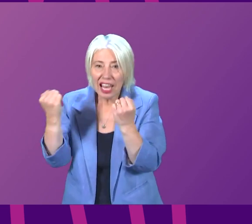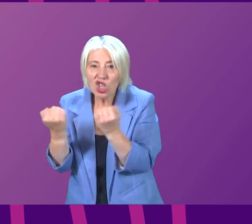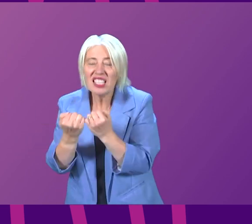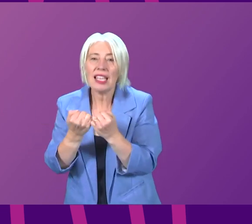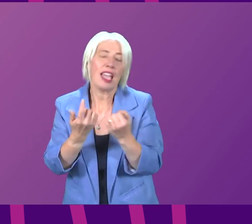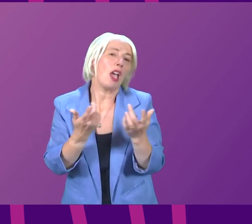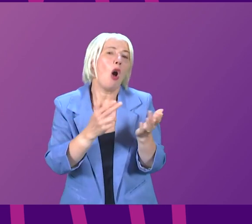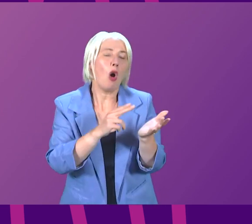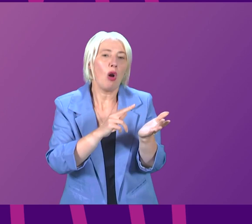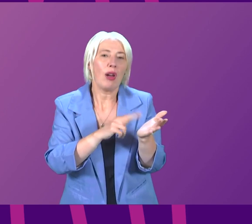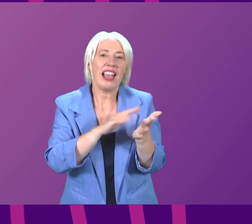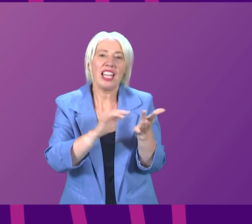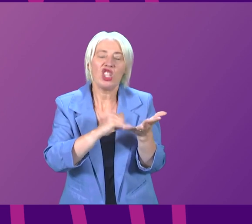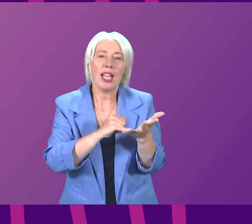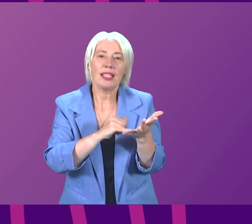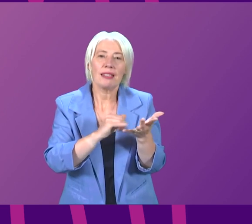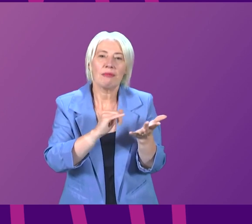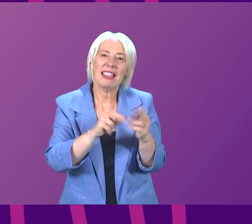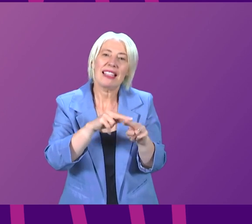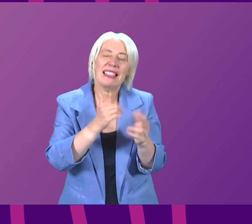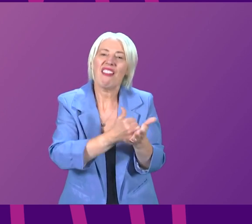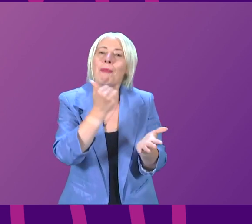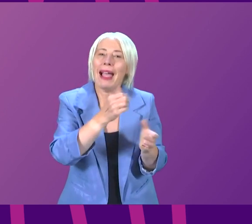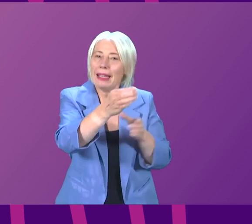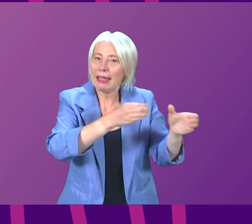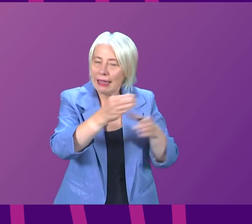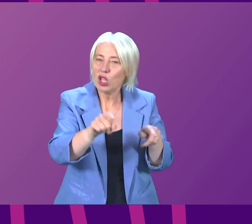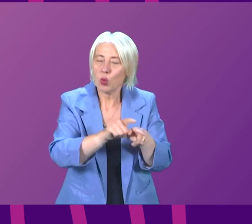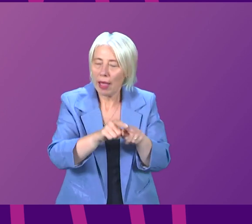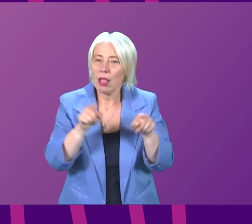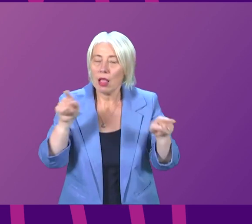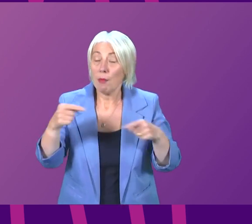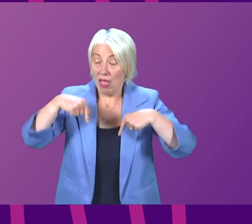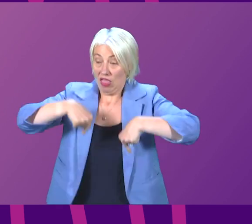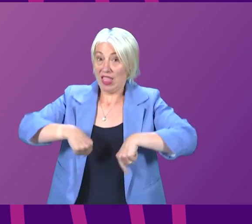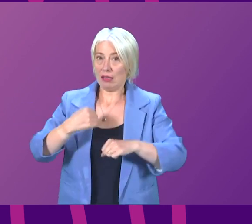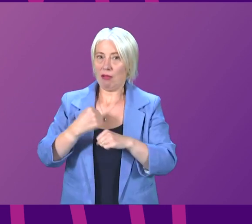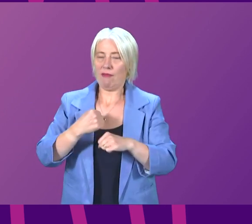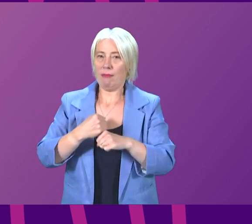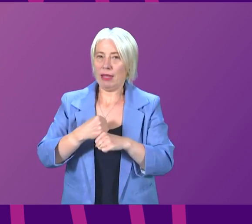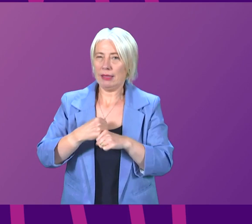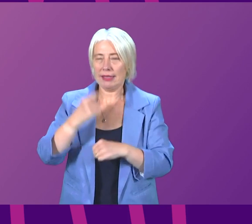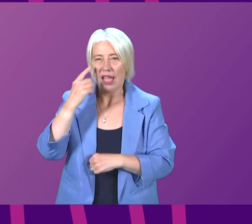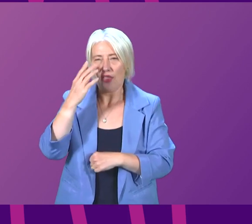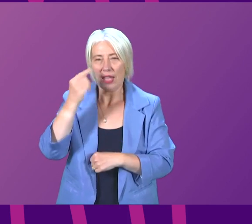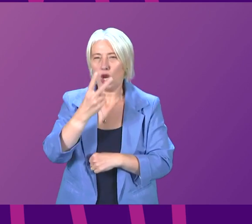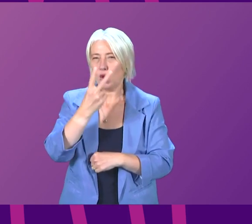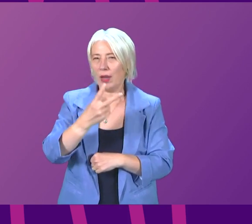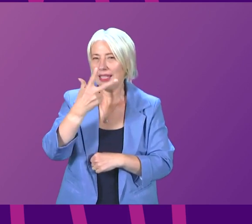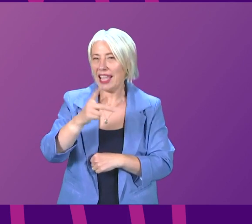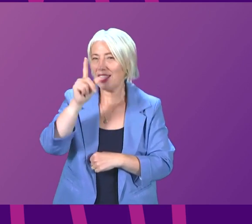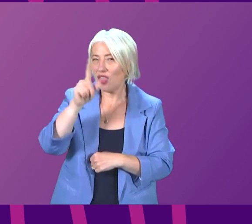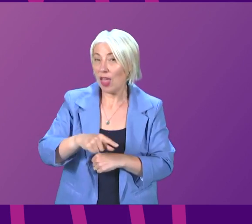NHS bank staffing but in terms of the record of this government there are I think 28,000